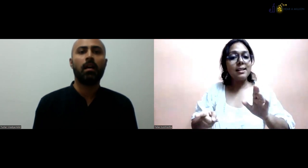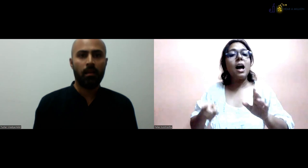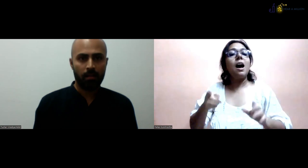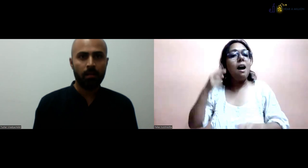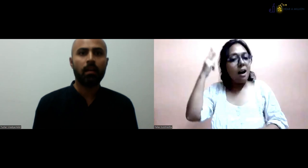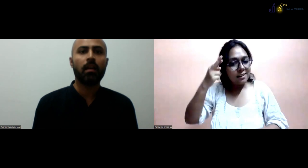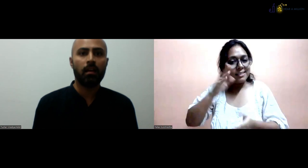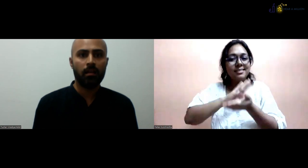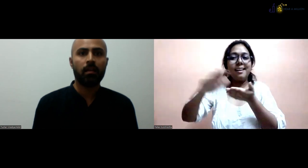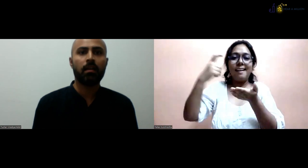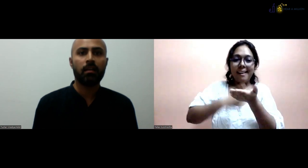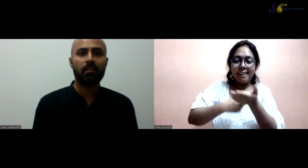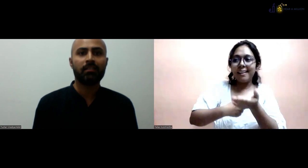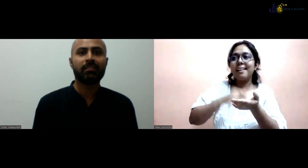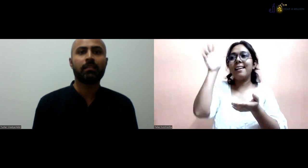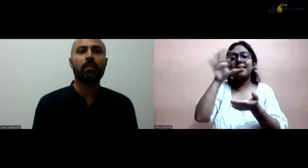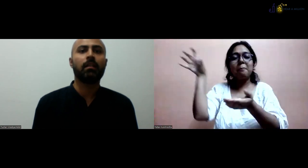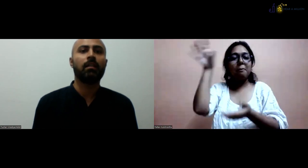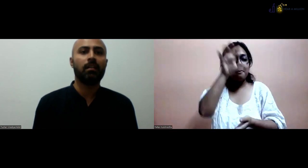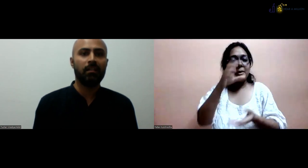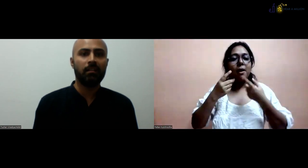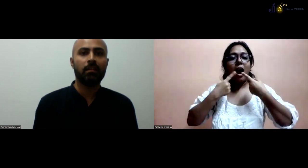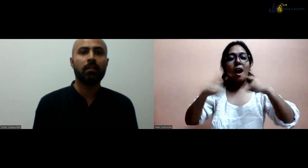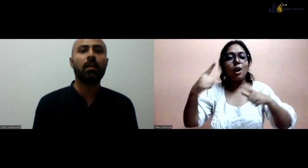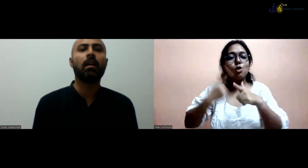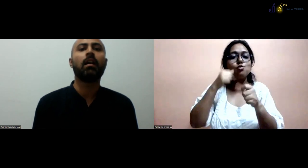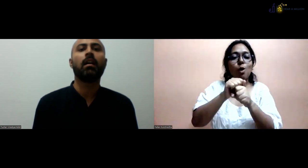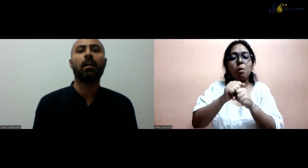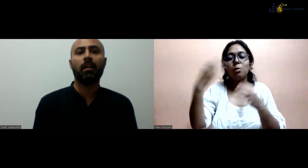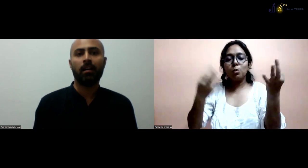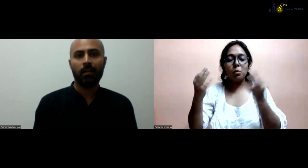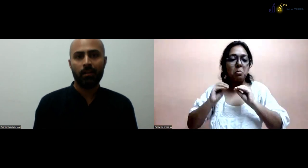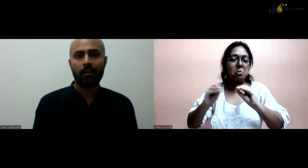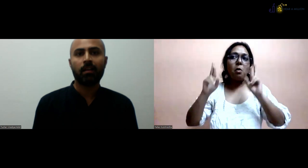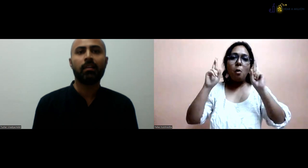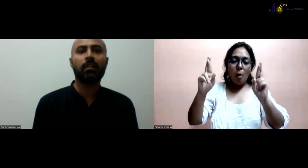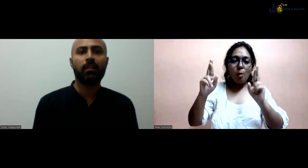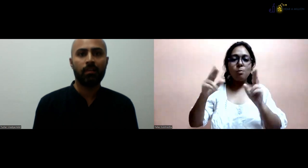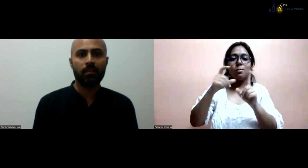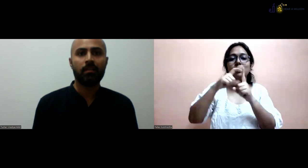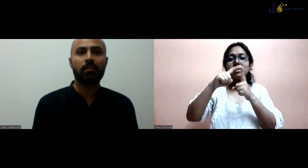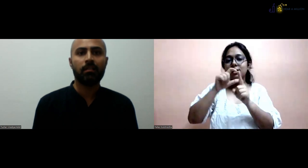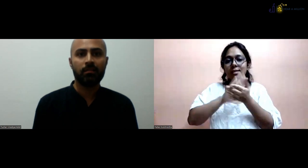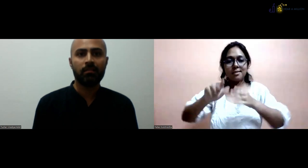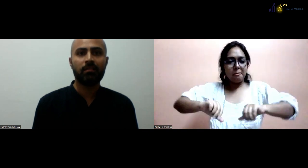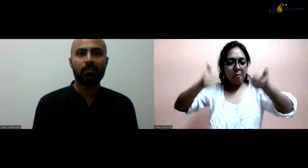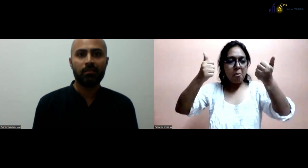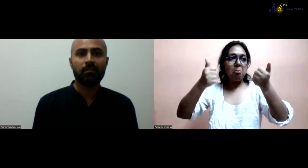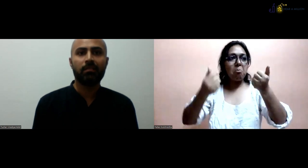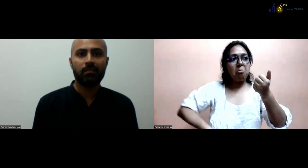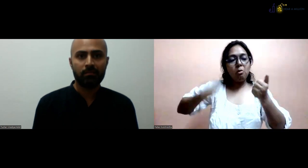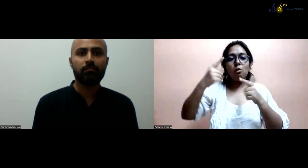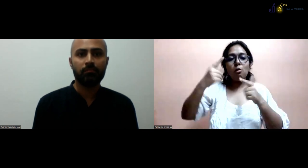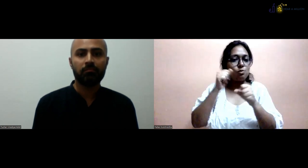job advertisements and special educators basically have to be approved. So, with this, with the Supreme Court, it will be